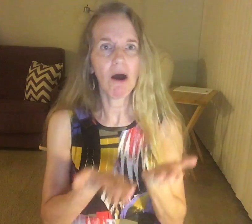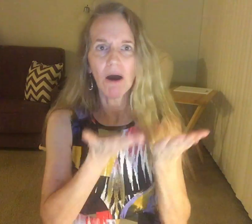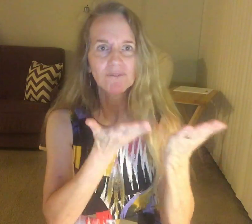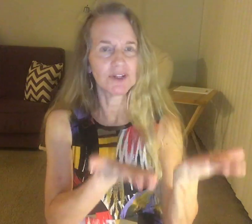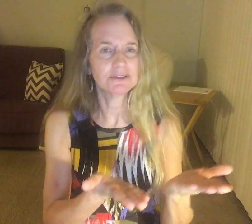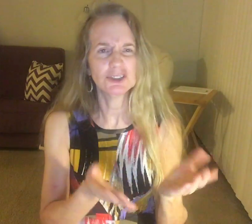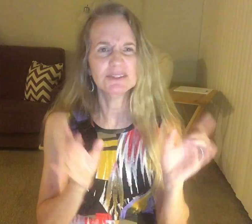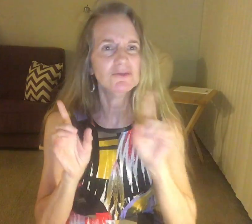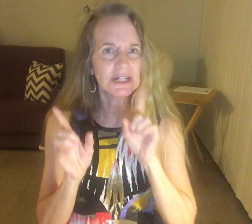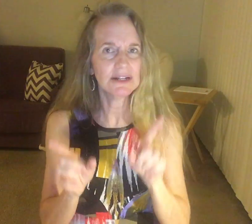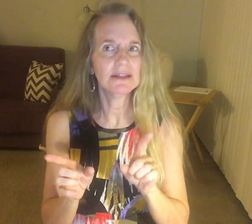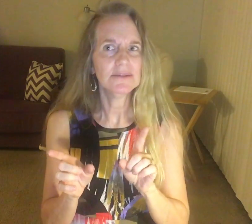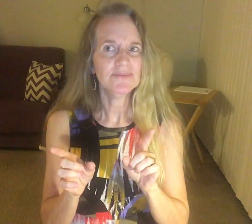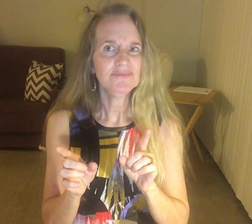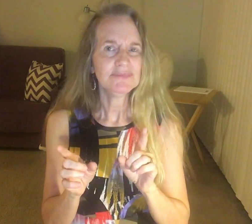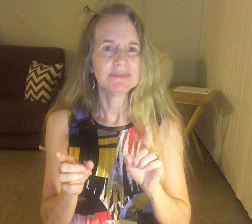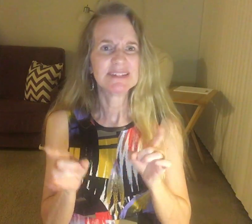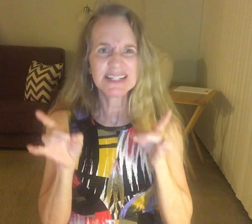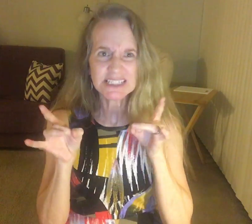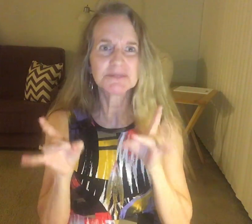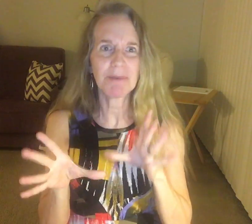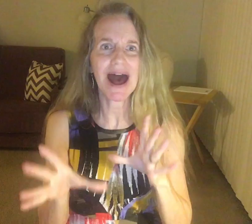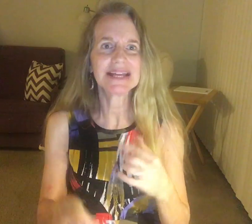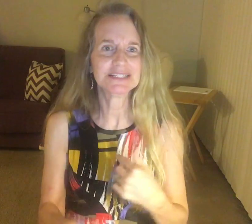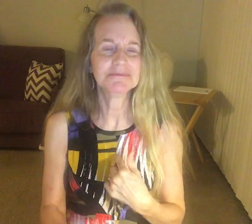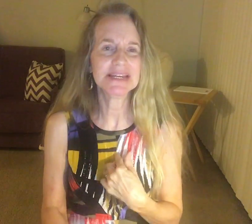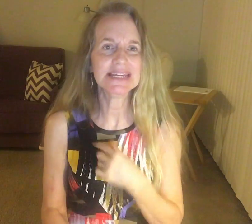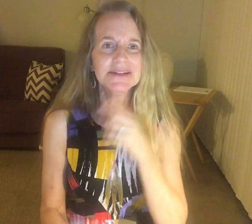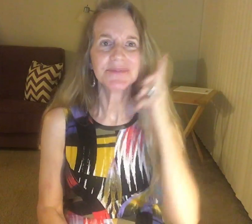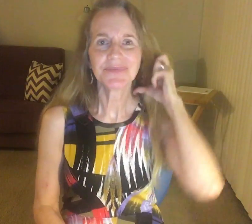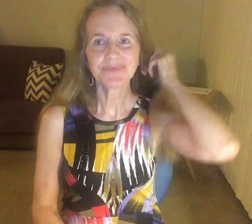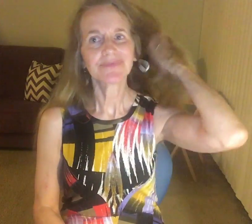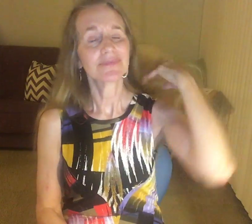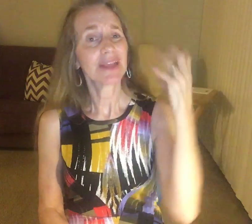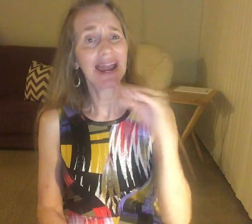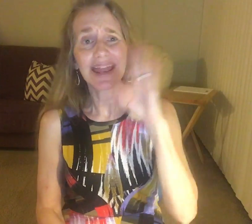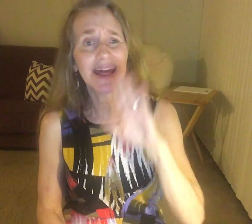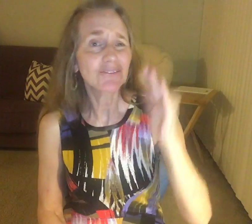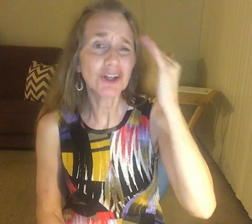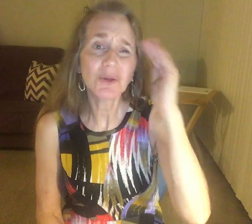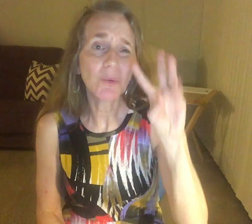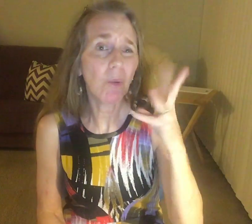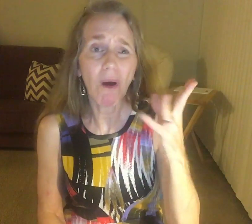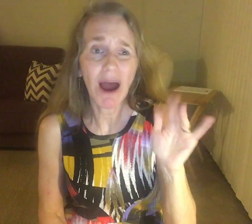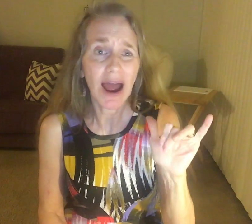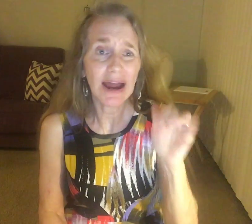offered. She really despised me. And I never knew why.